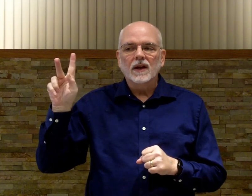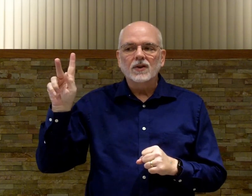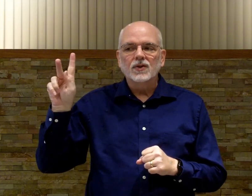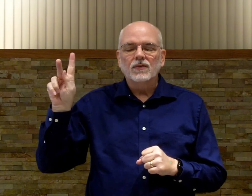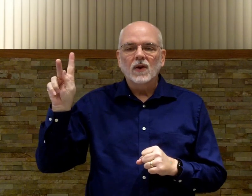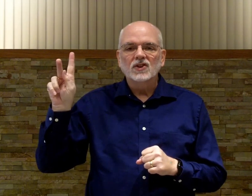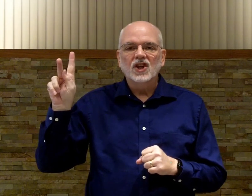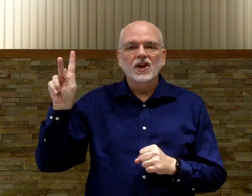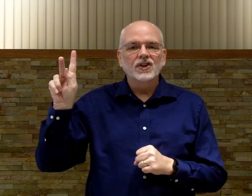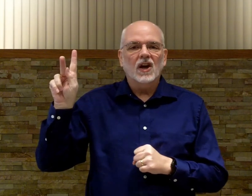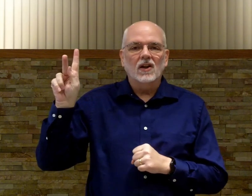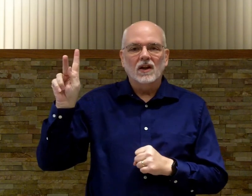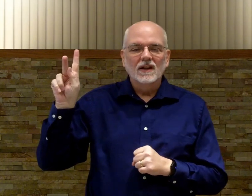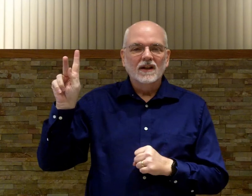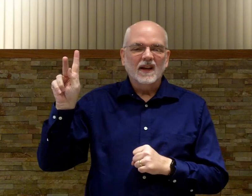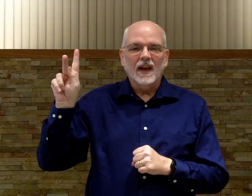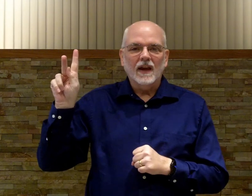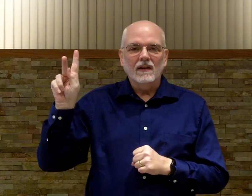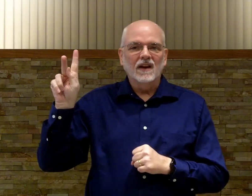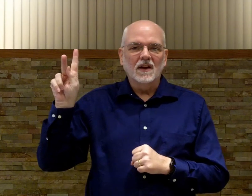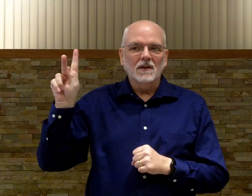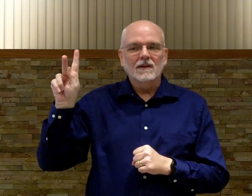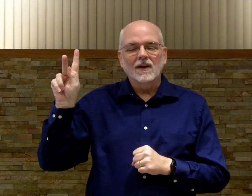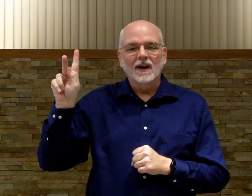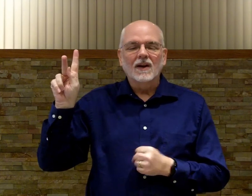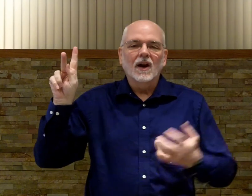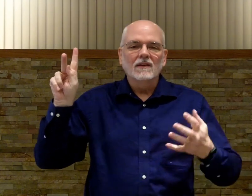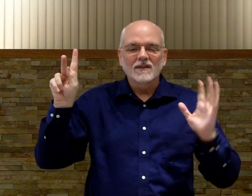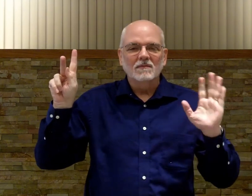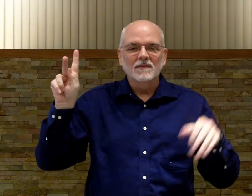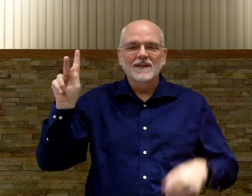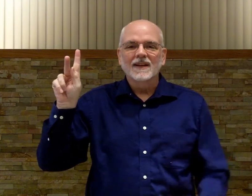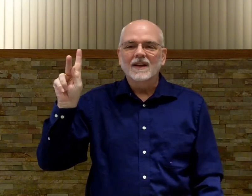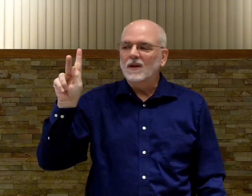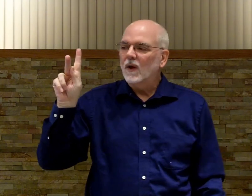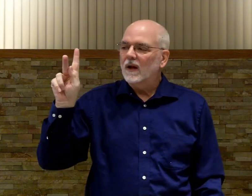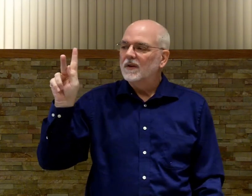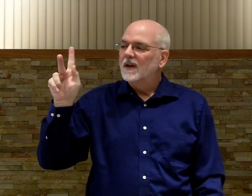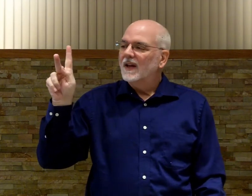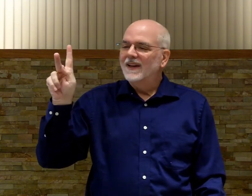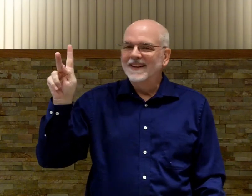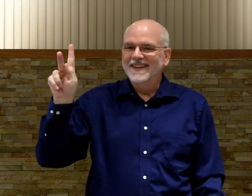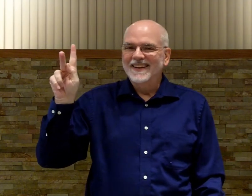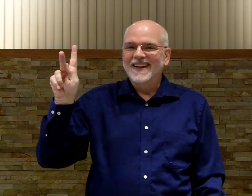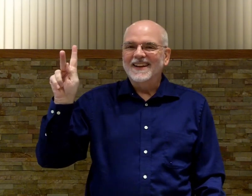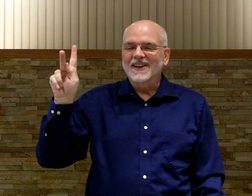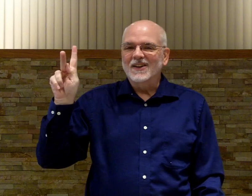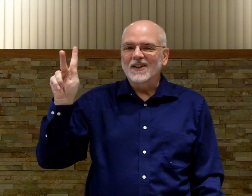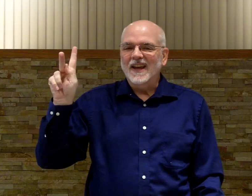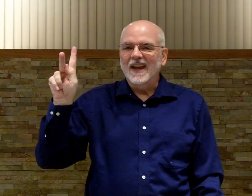touch your first knuckle. K. Knuckle. right? All right. So I'm getting a little wild. Knuckle. K.